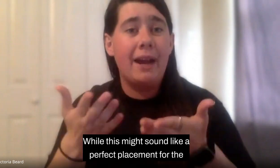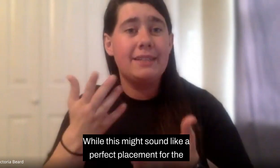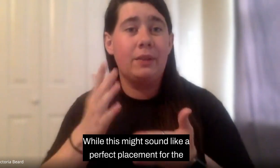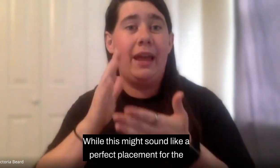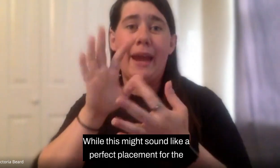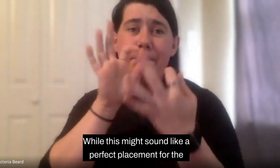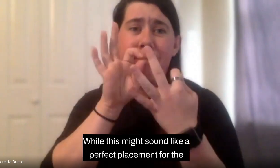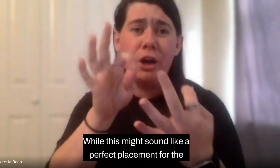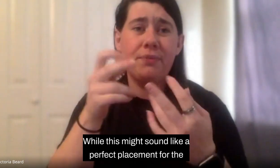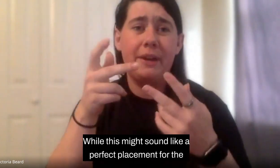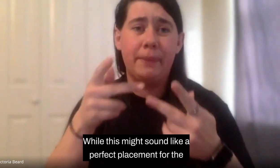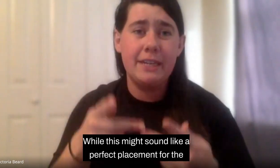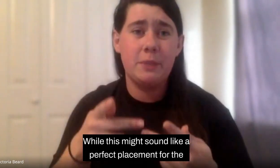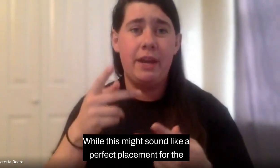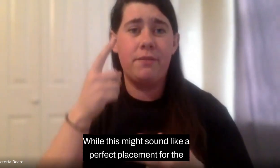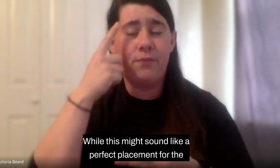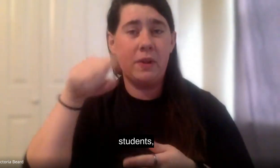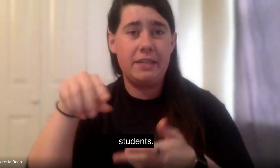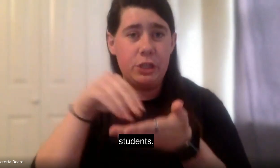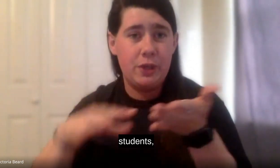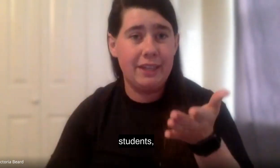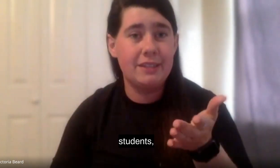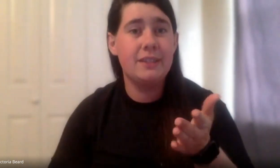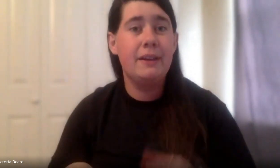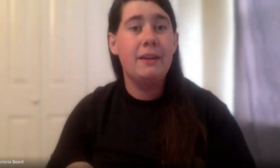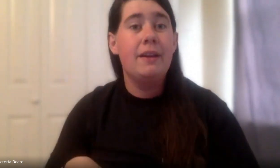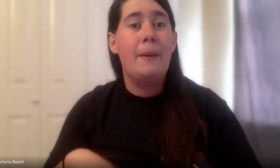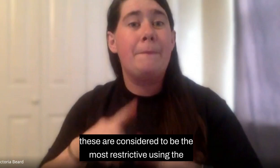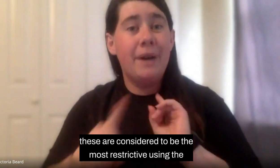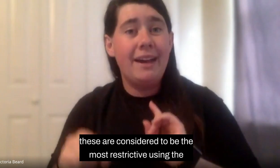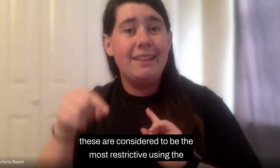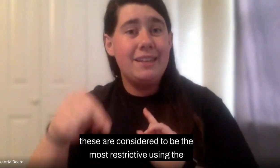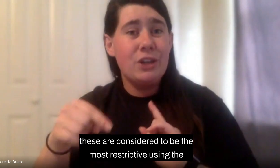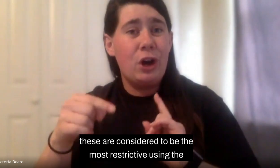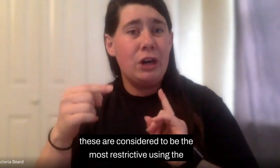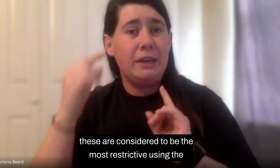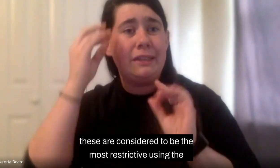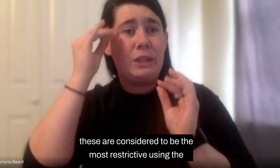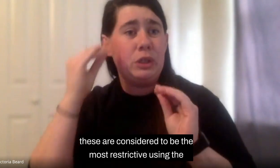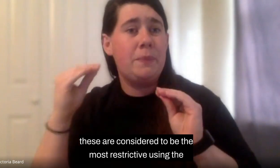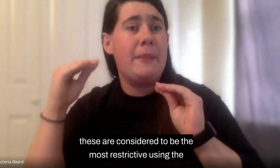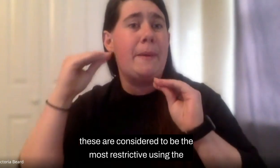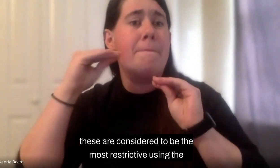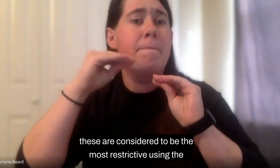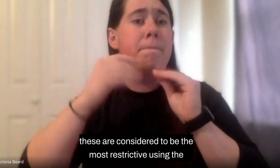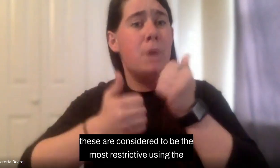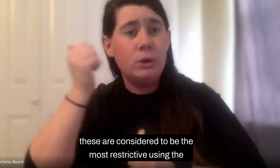sound like a perfect placement for these students, but these are considered to be the most